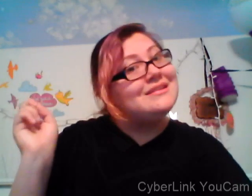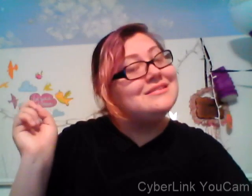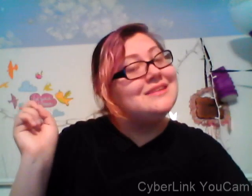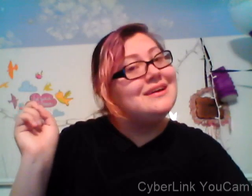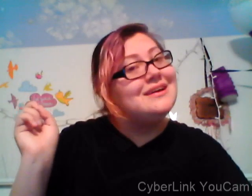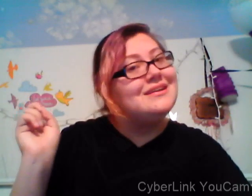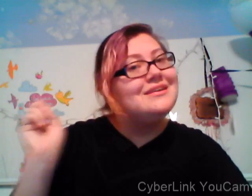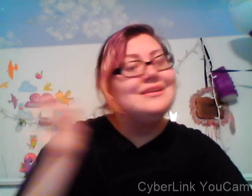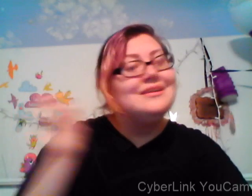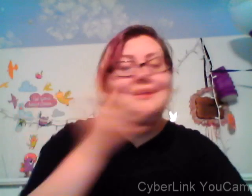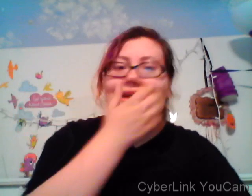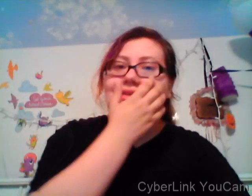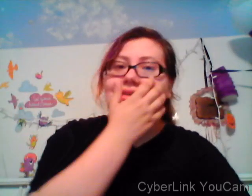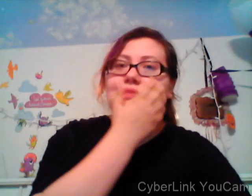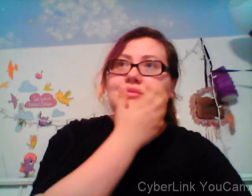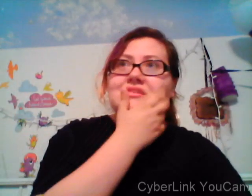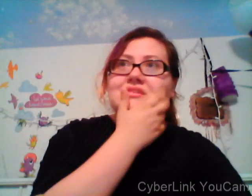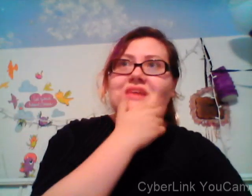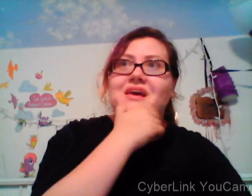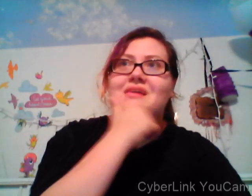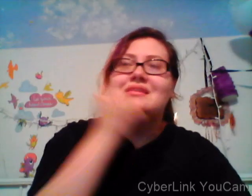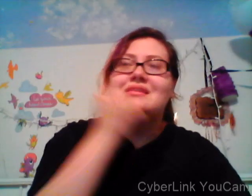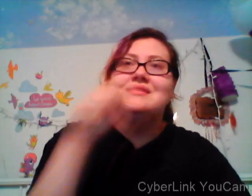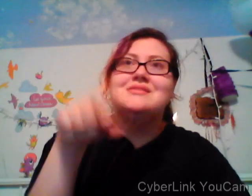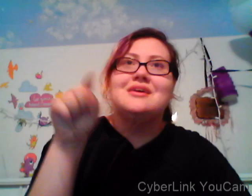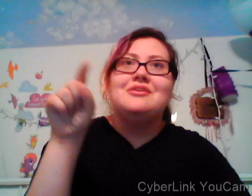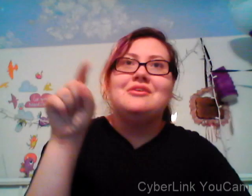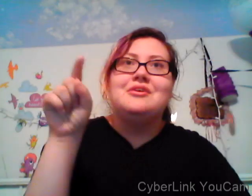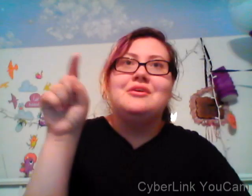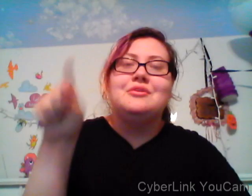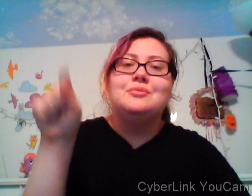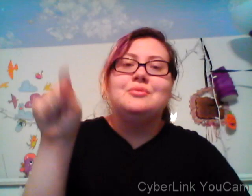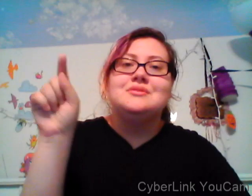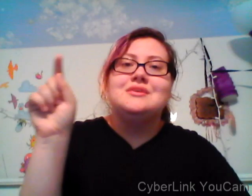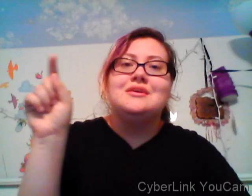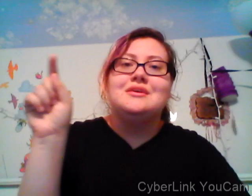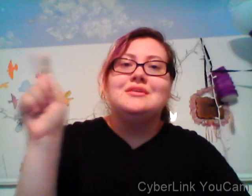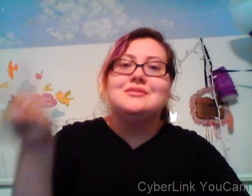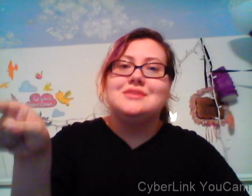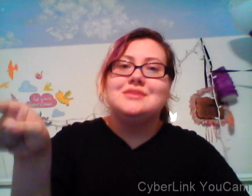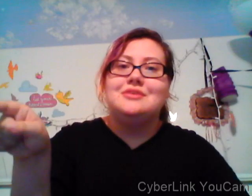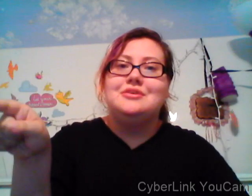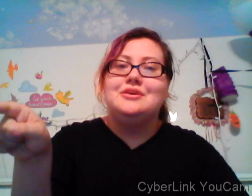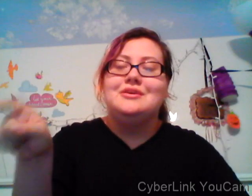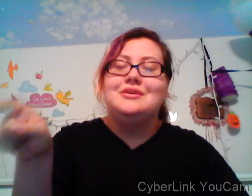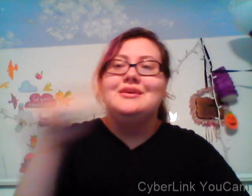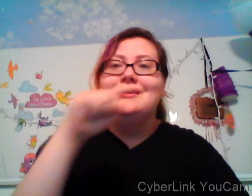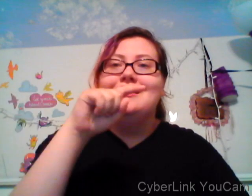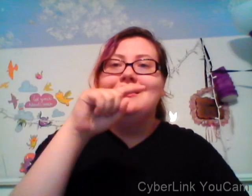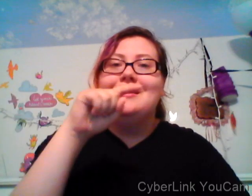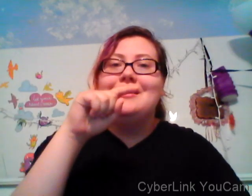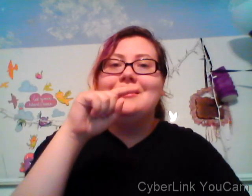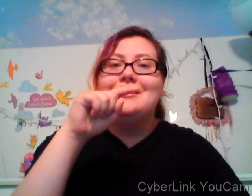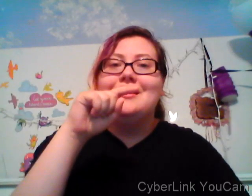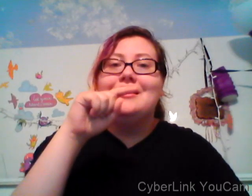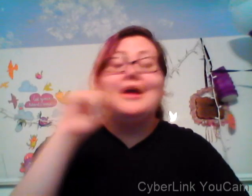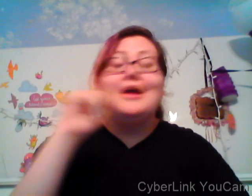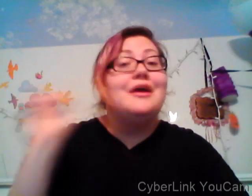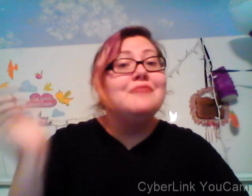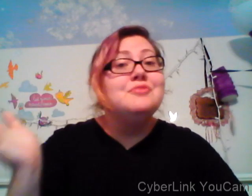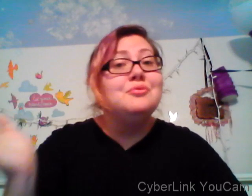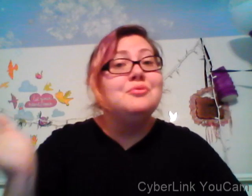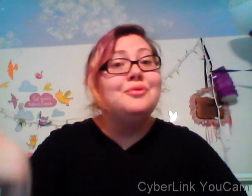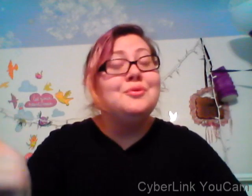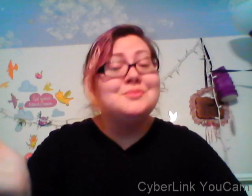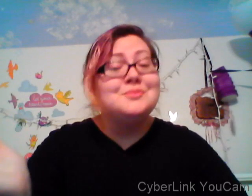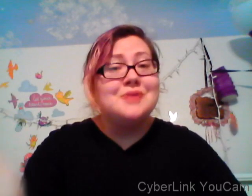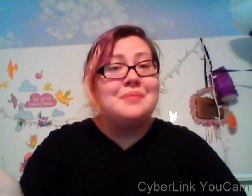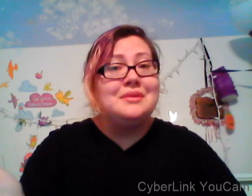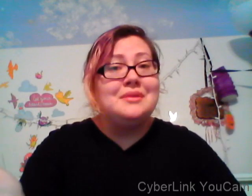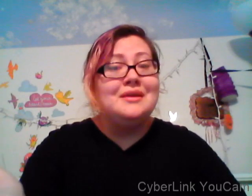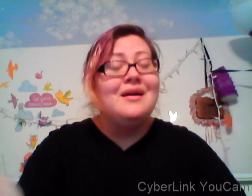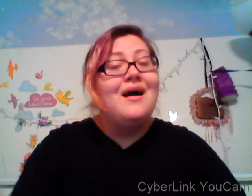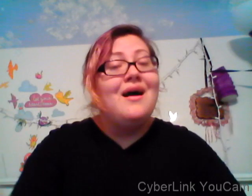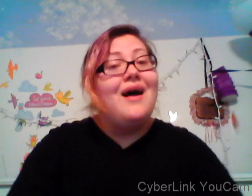um this video is really long um I'm going camping this weekend for my birthday